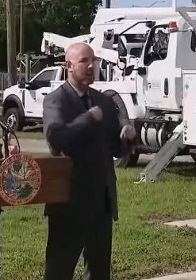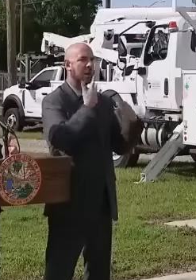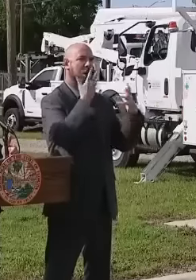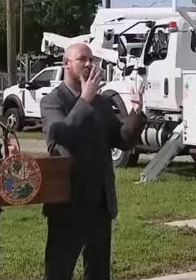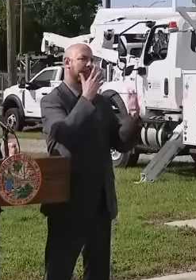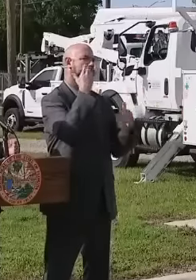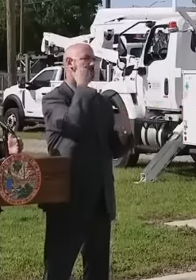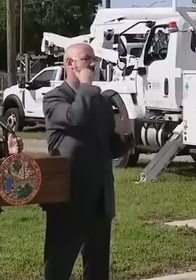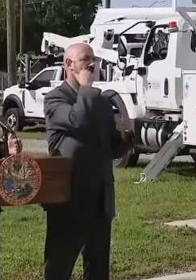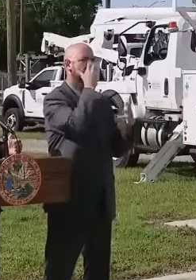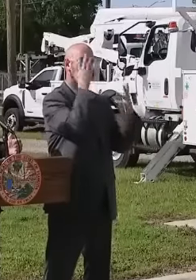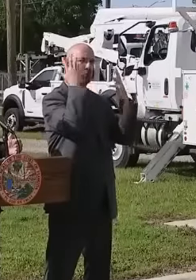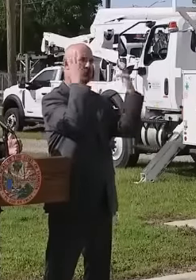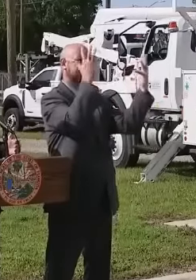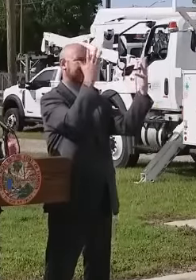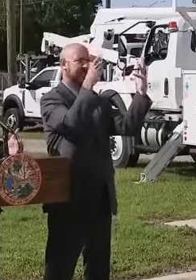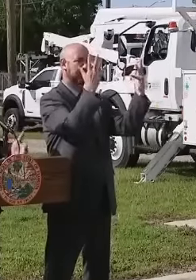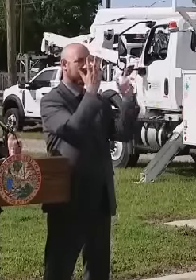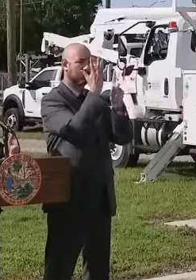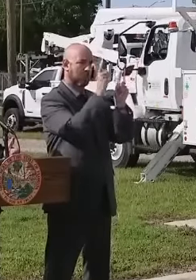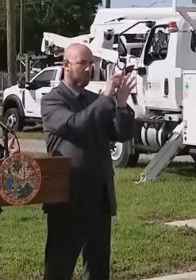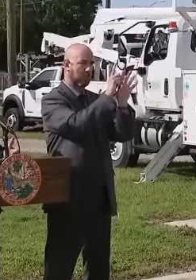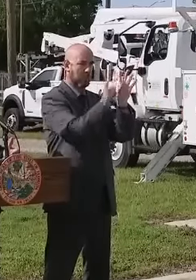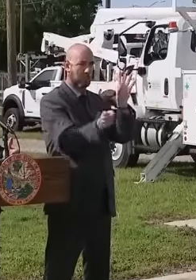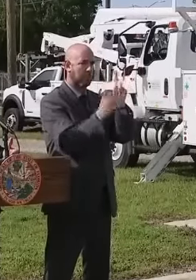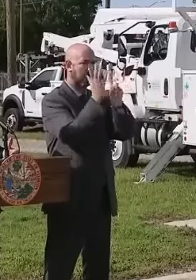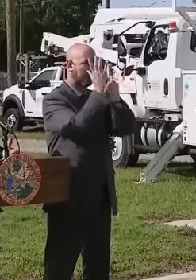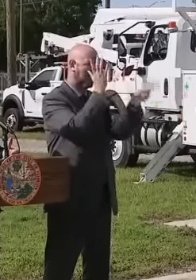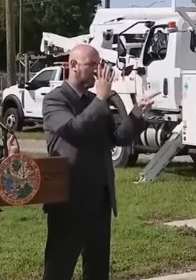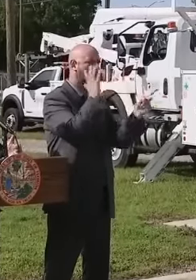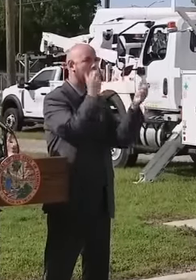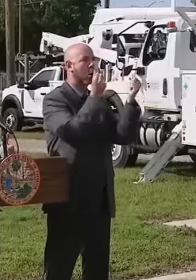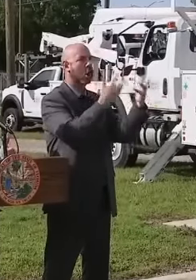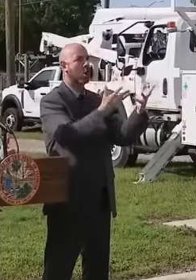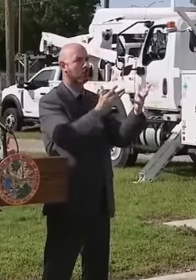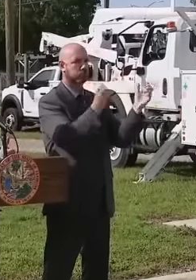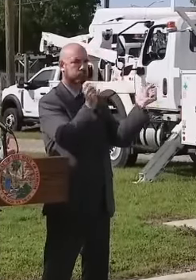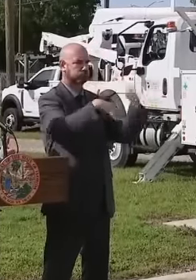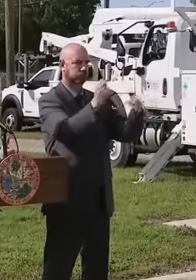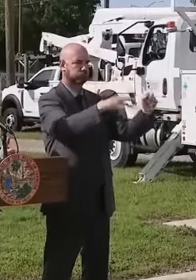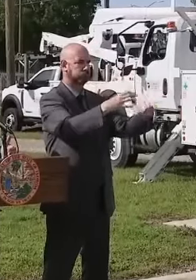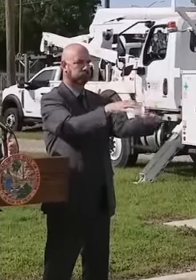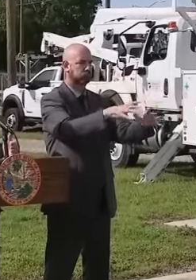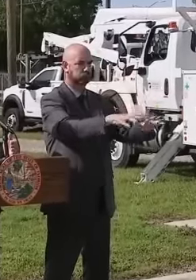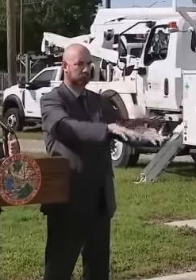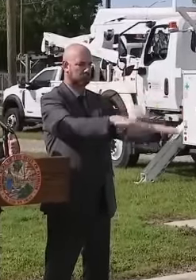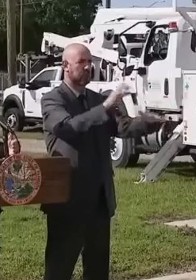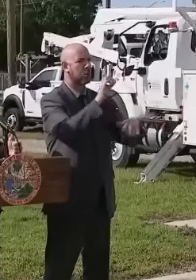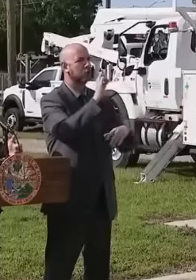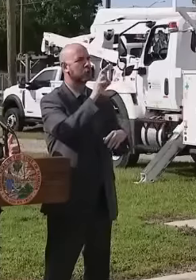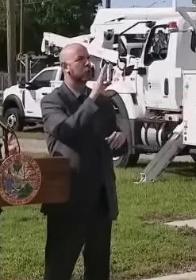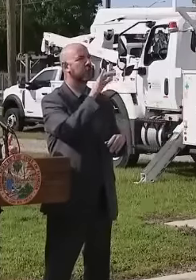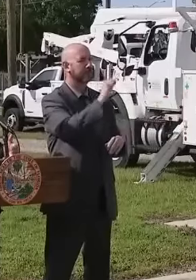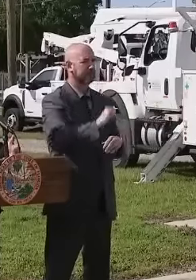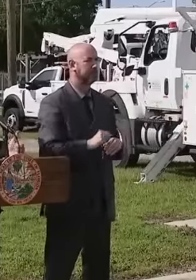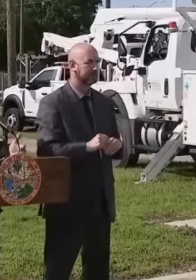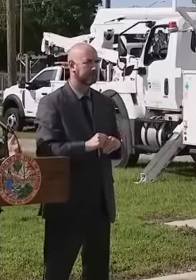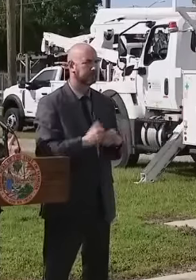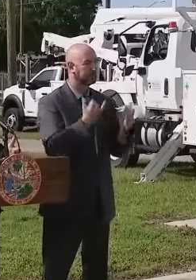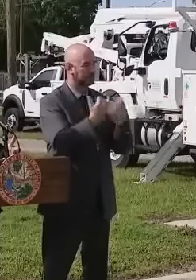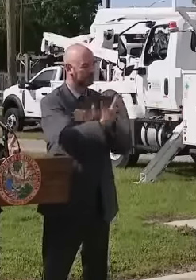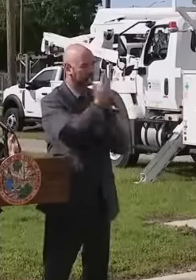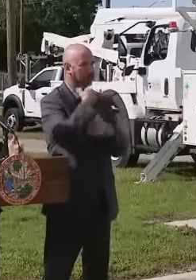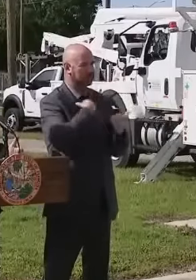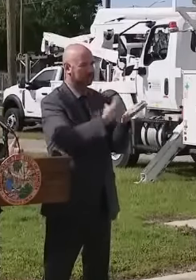And unfortunately, you know, we do have some counties. I was talking to someone this morning about a physically